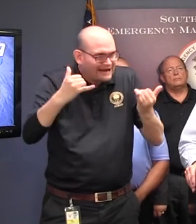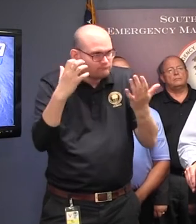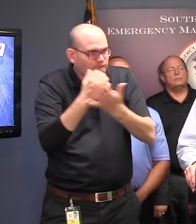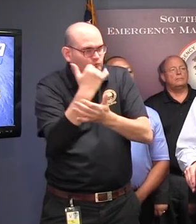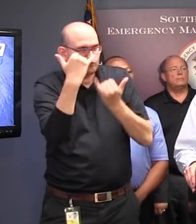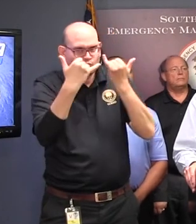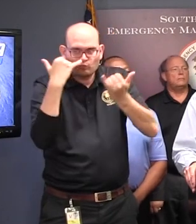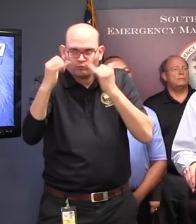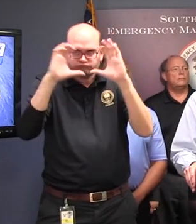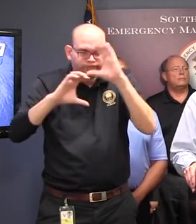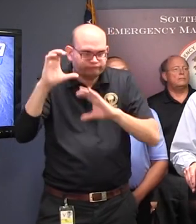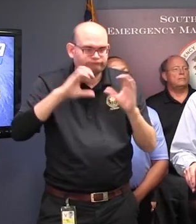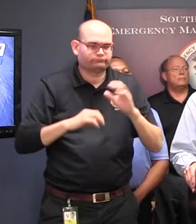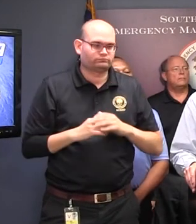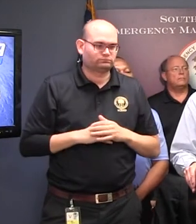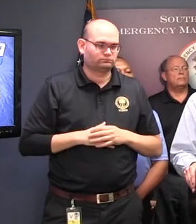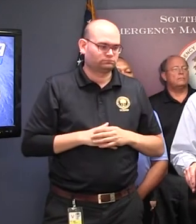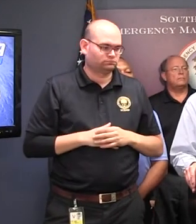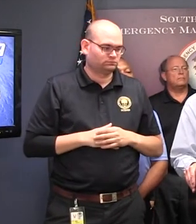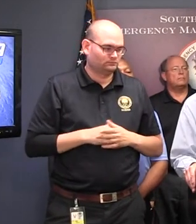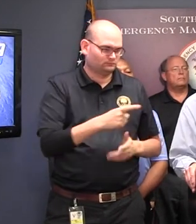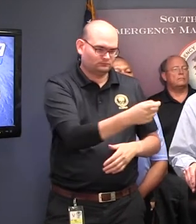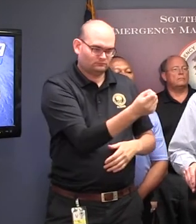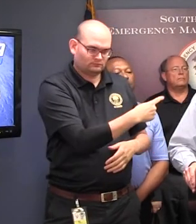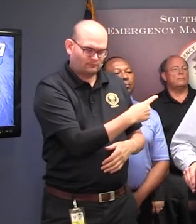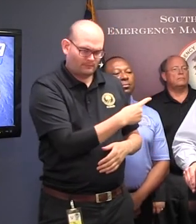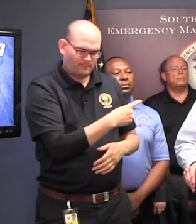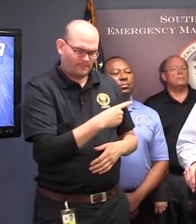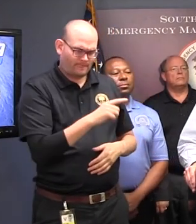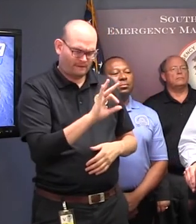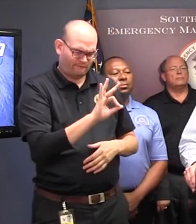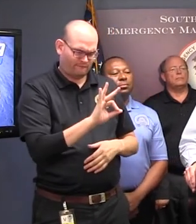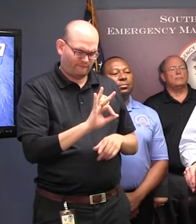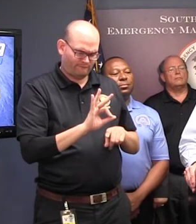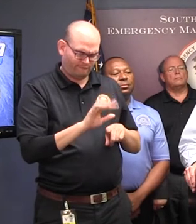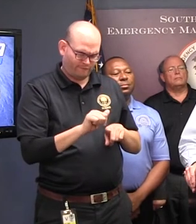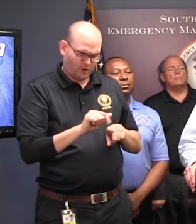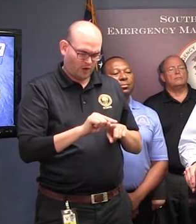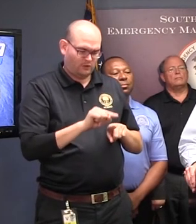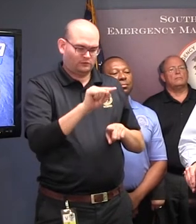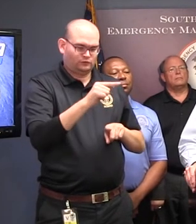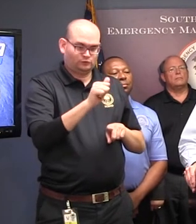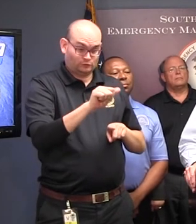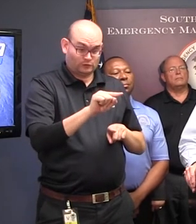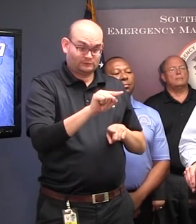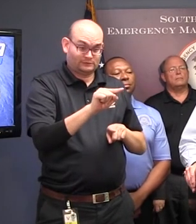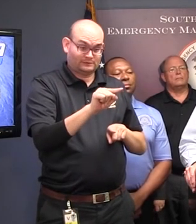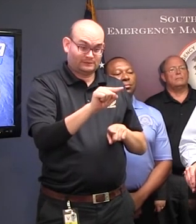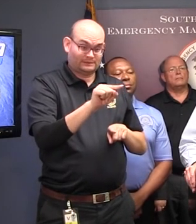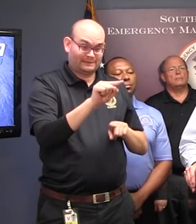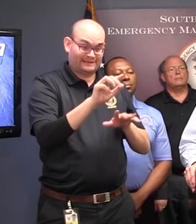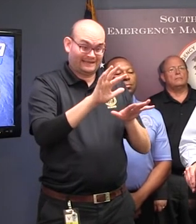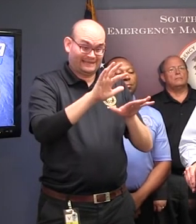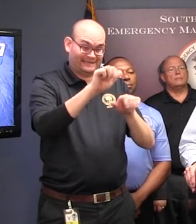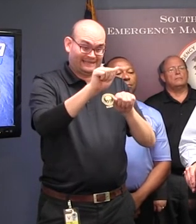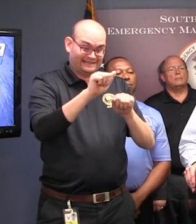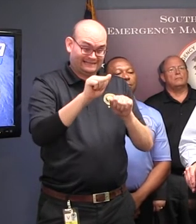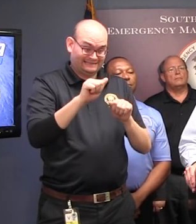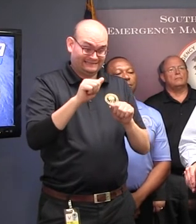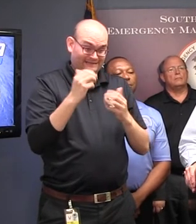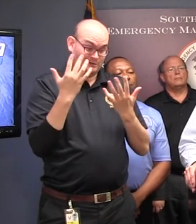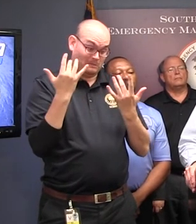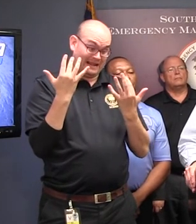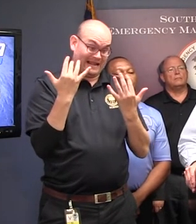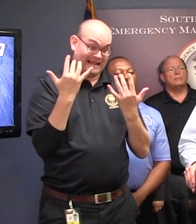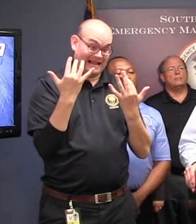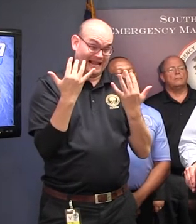that with the Floridians and Georgians moving north that if we wait to call for an evacuation, it may make a standstill on